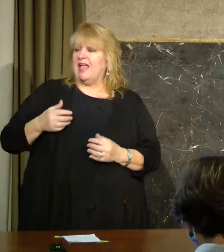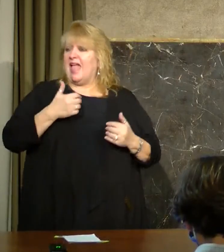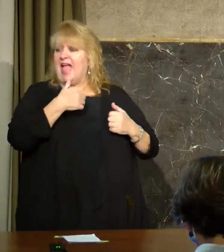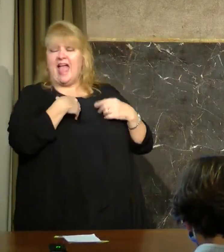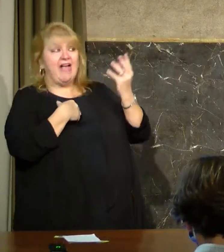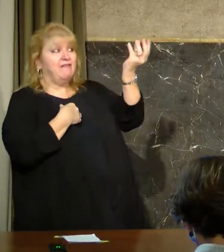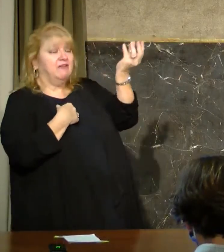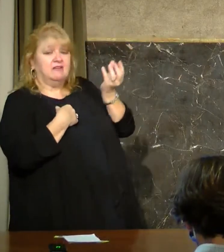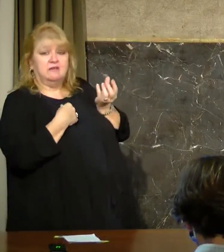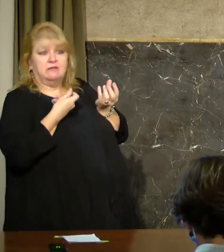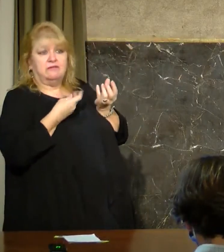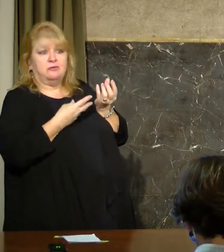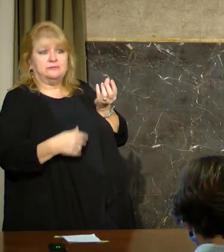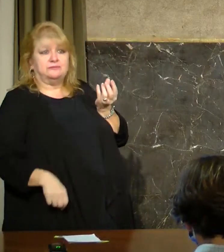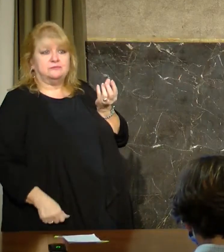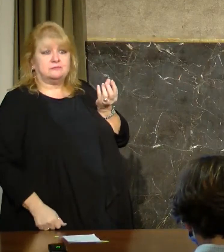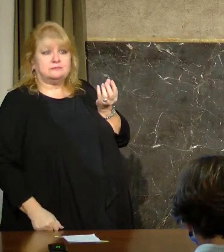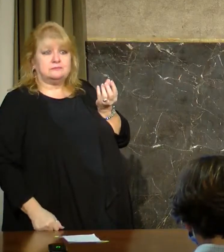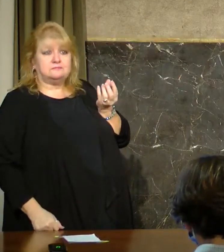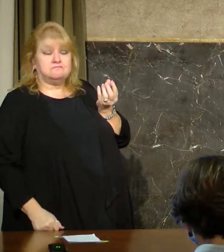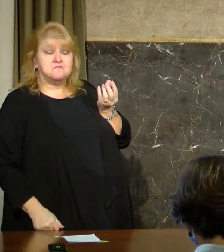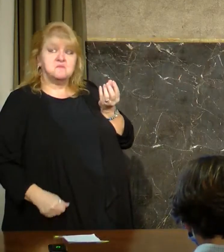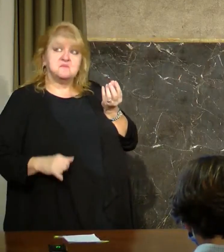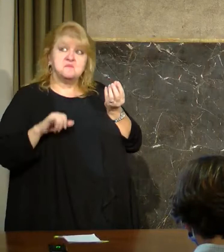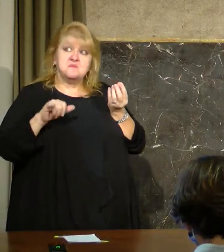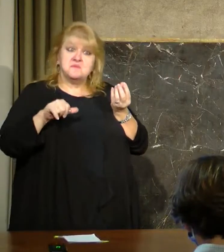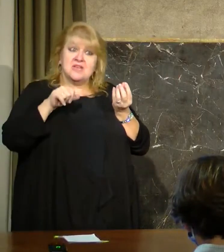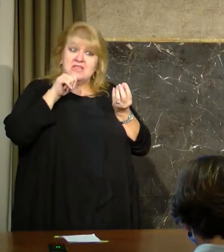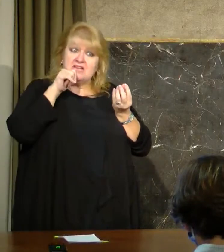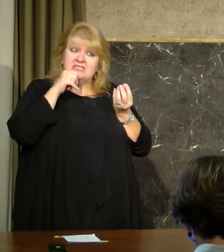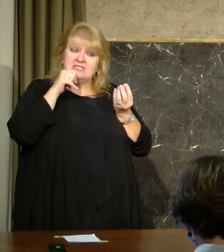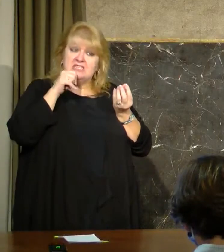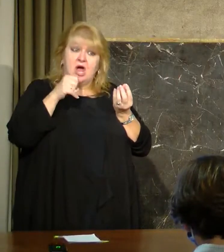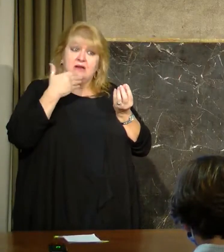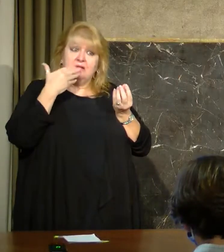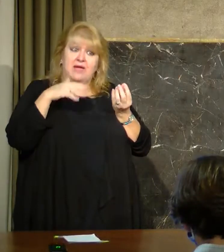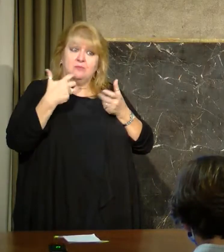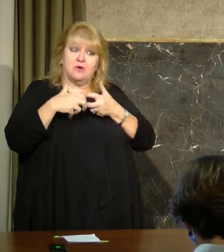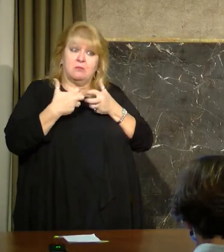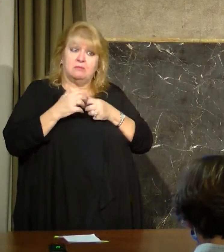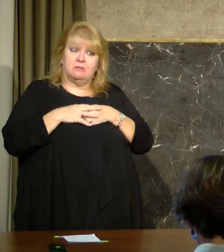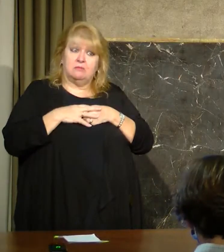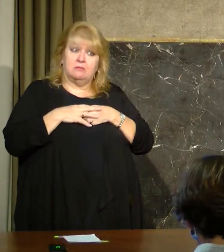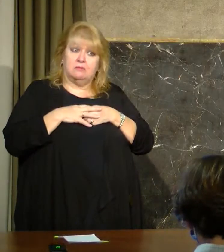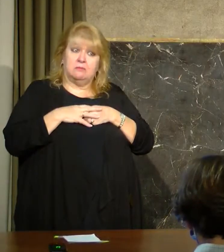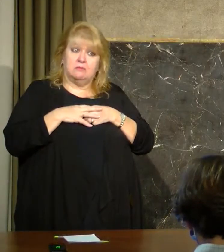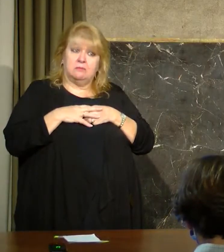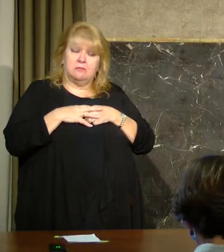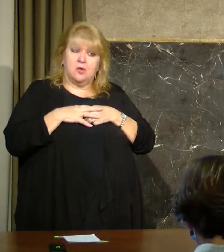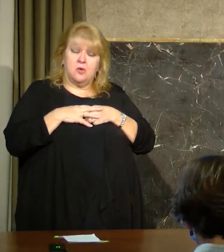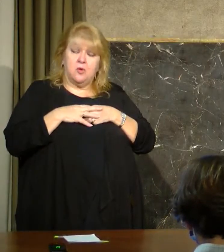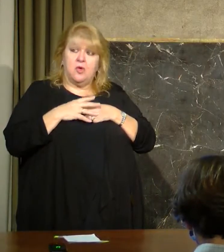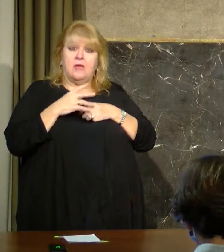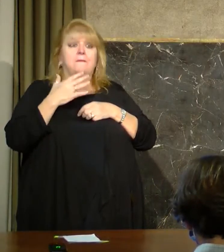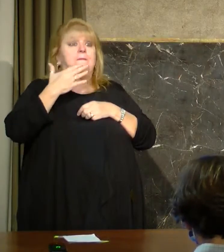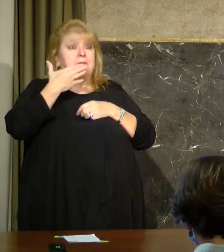it's not a bad problem to have. It's better than the opposite. We're trying to get more vaccine from the